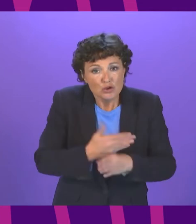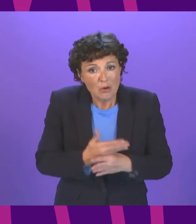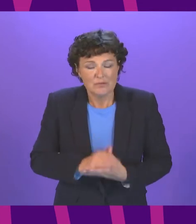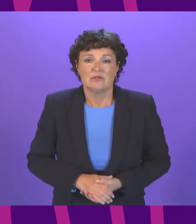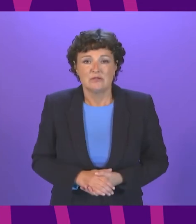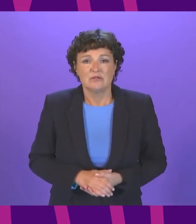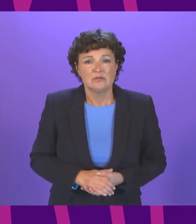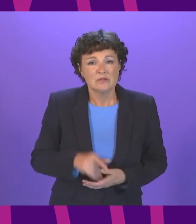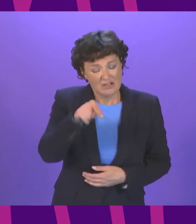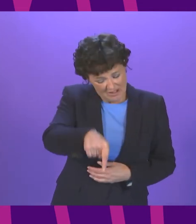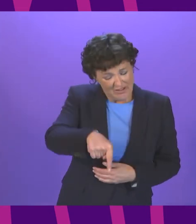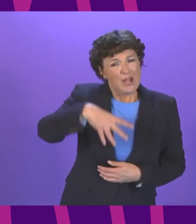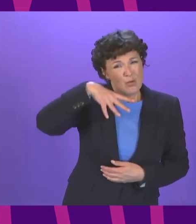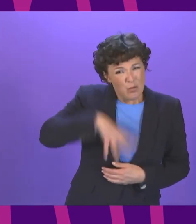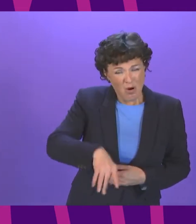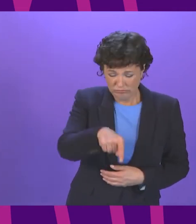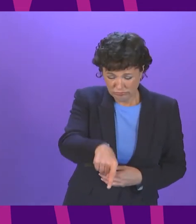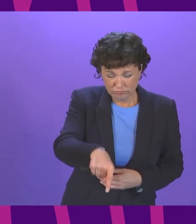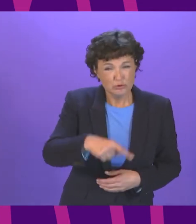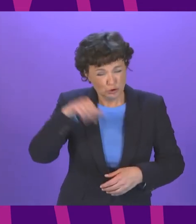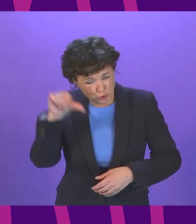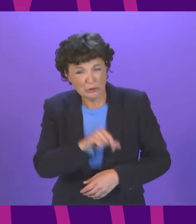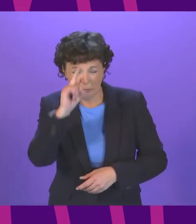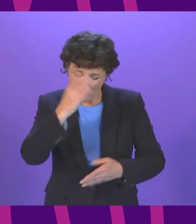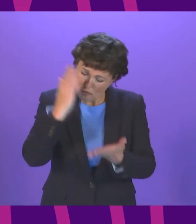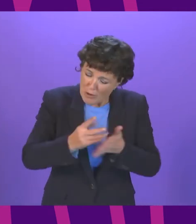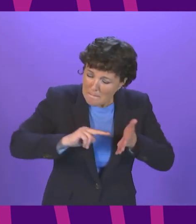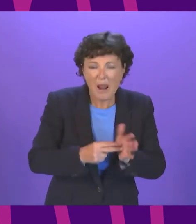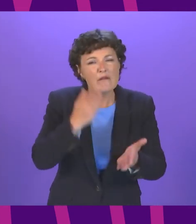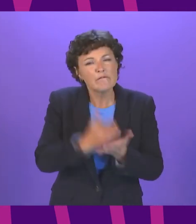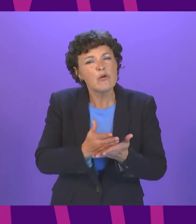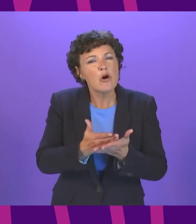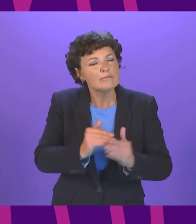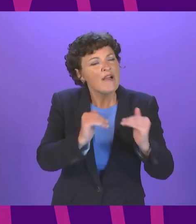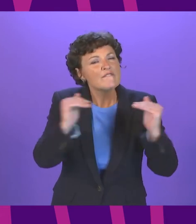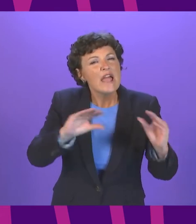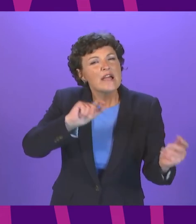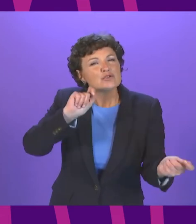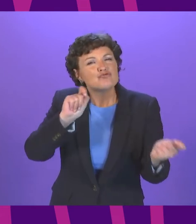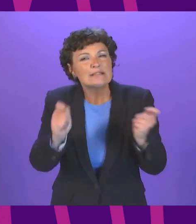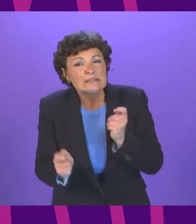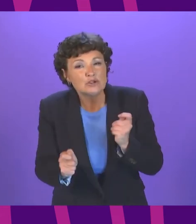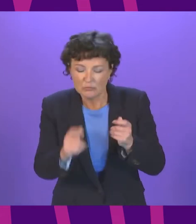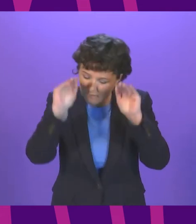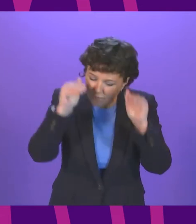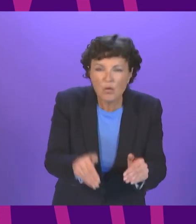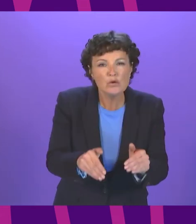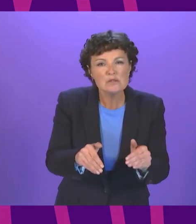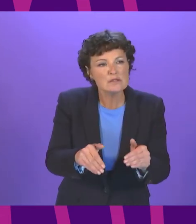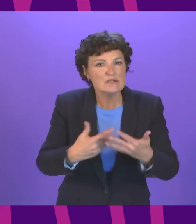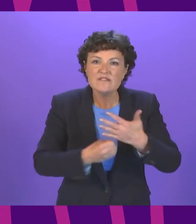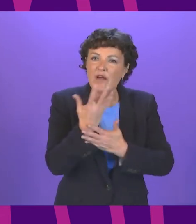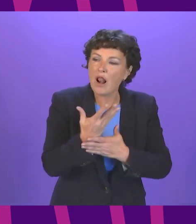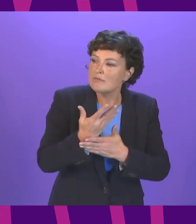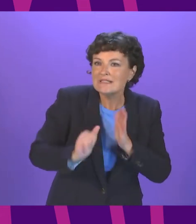front and centre with a focus on a real plan for a just transition focused on developing the skills needed in a green recovery